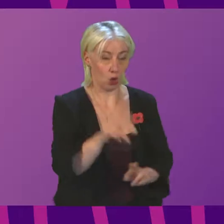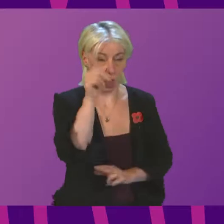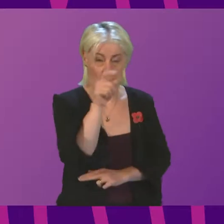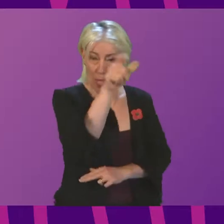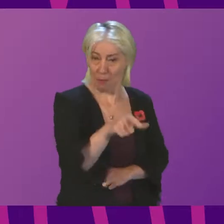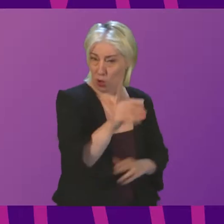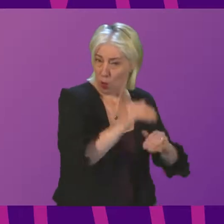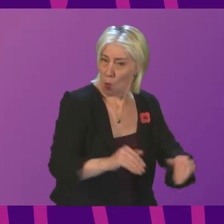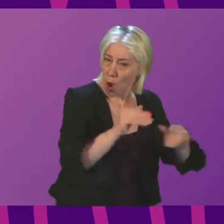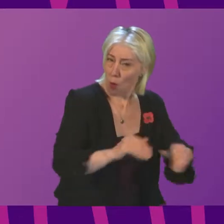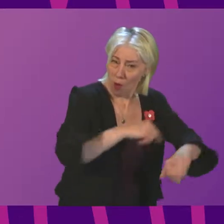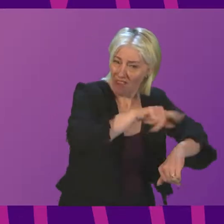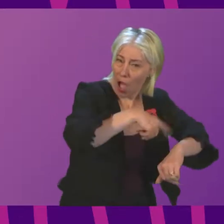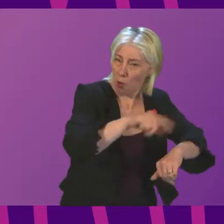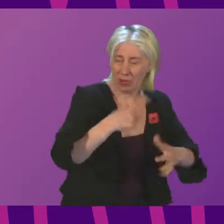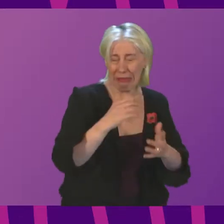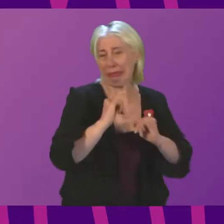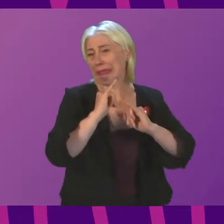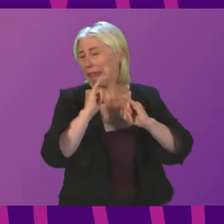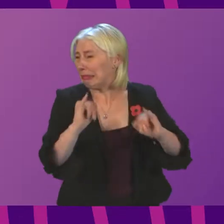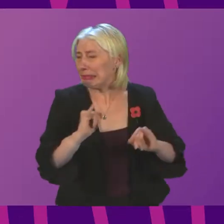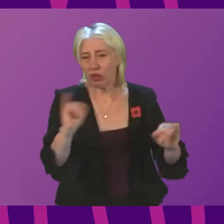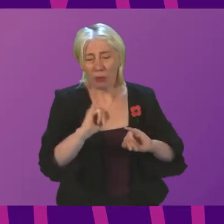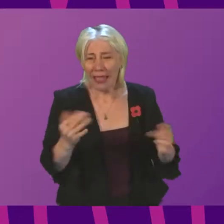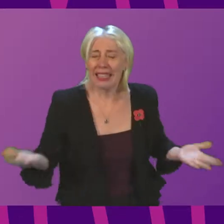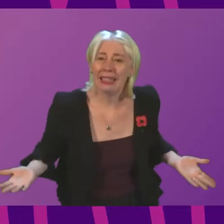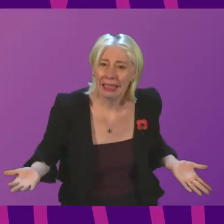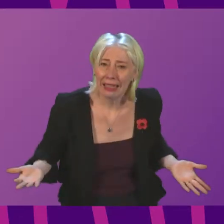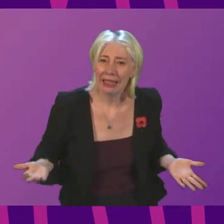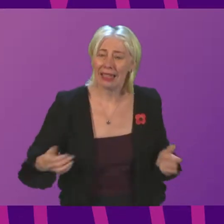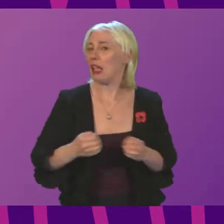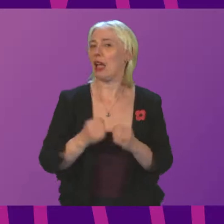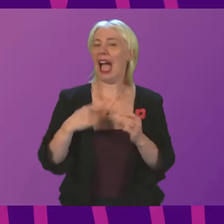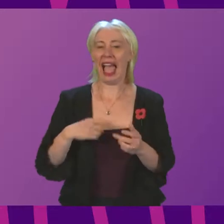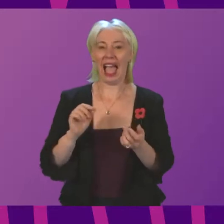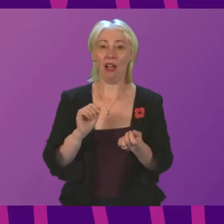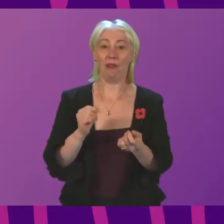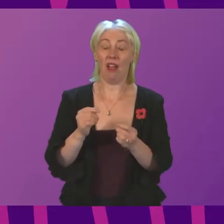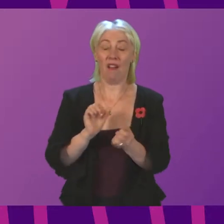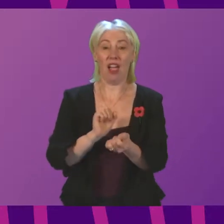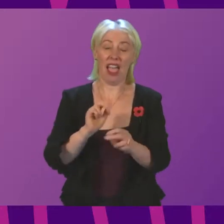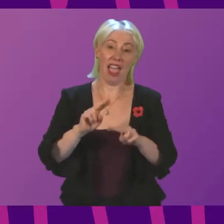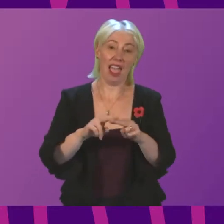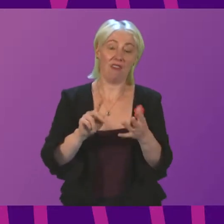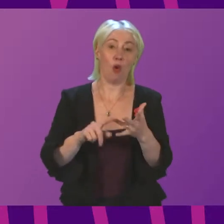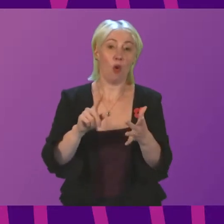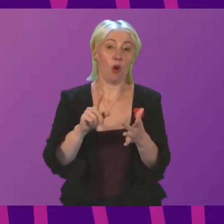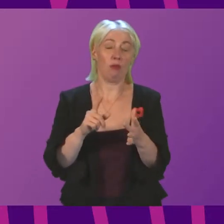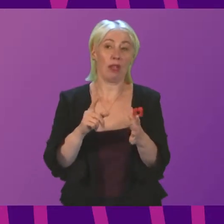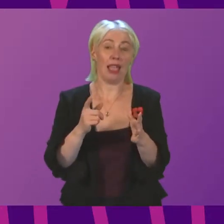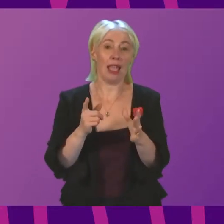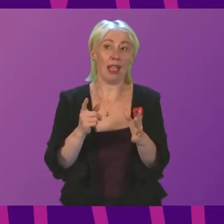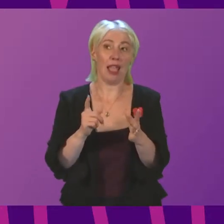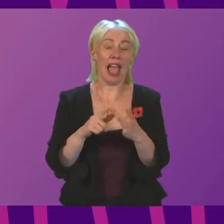pain for hours on end. That must be absolutely traumatic. I have here a freedom of information response. We learned